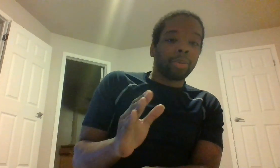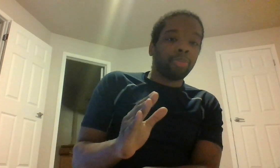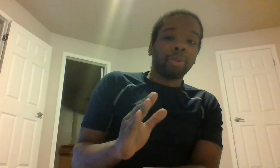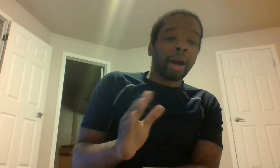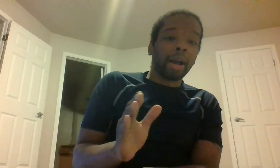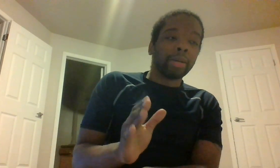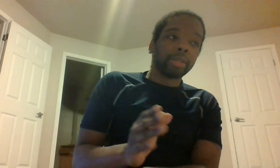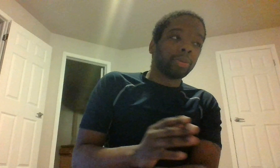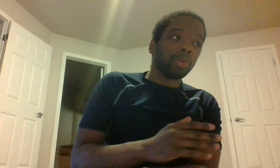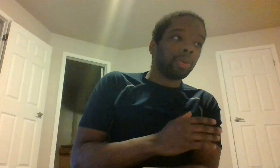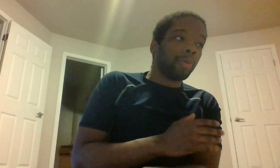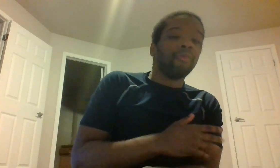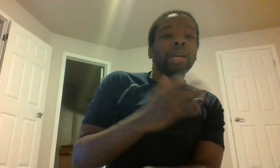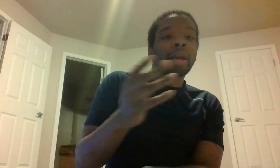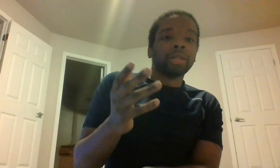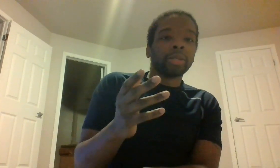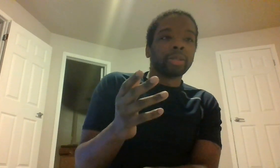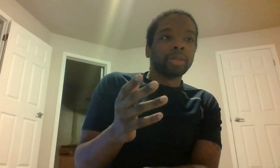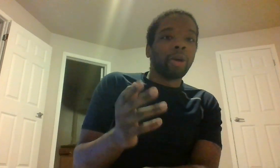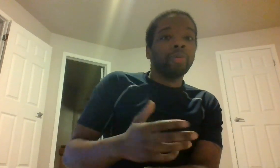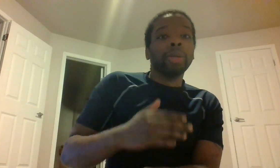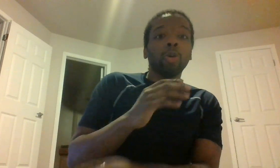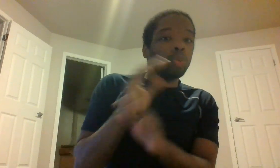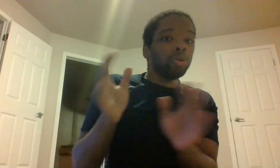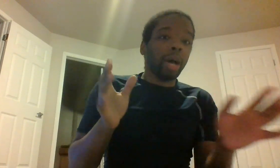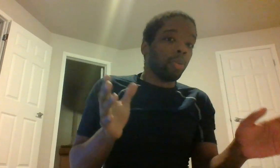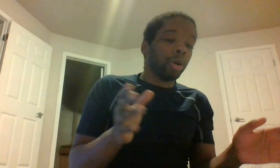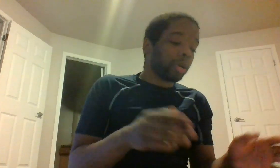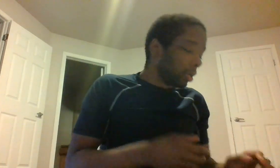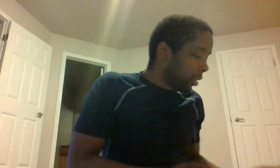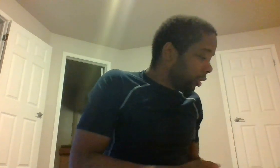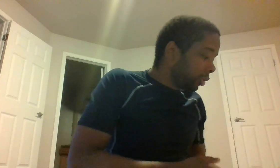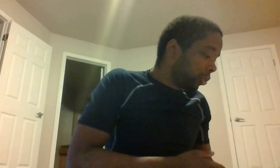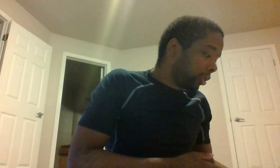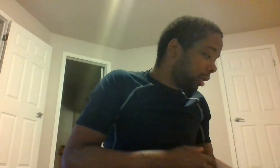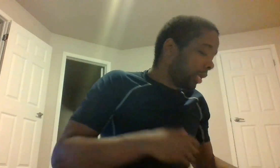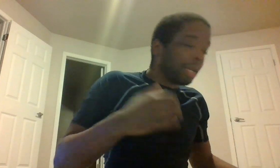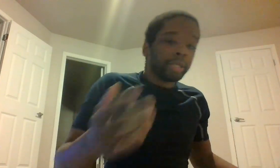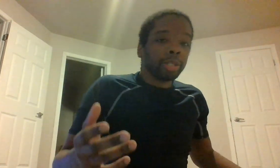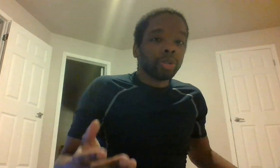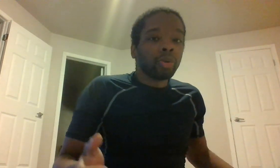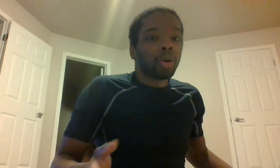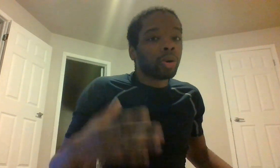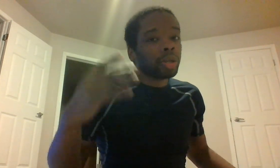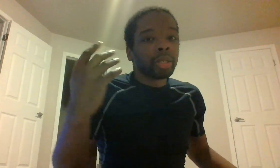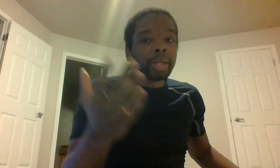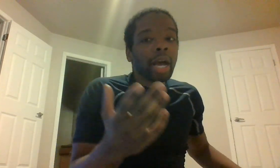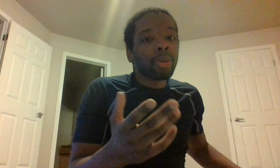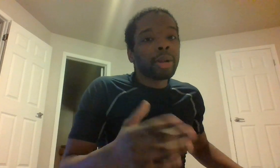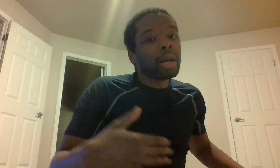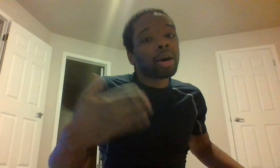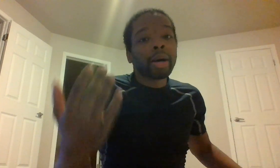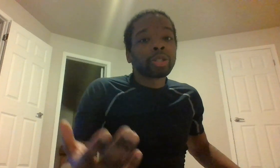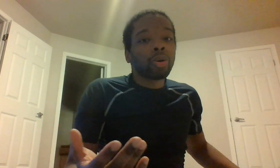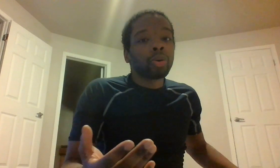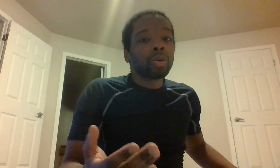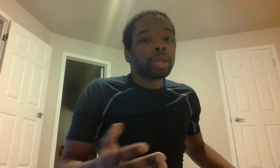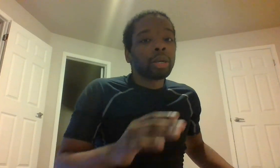kinds vhs and stuff that will not work due to the distance you are the time of day or how strong the